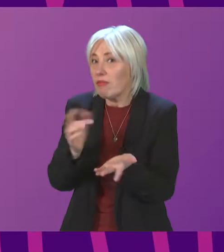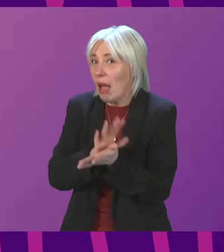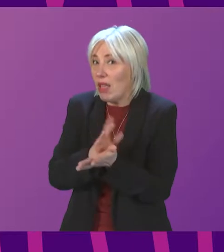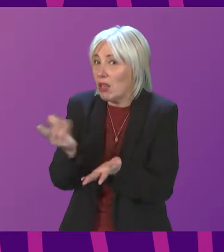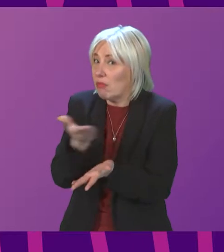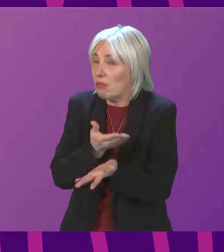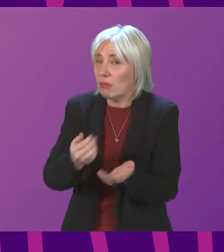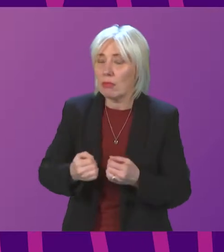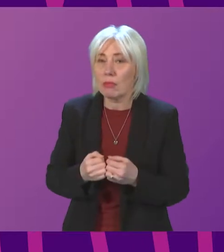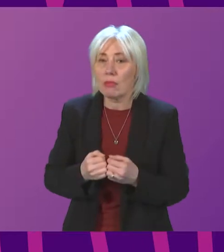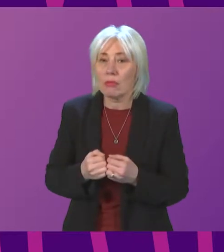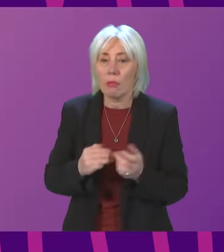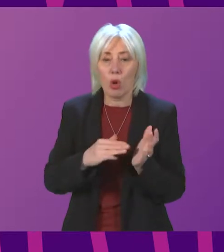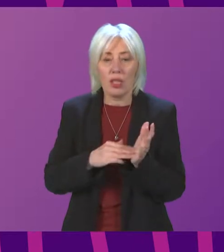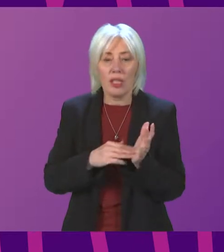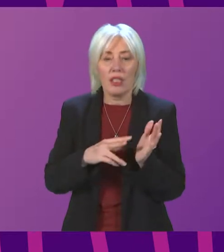Villalba.